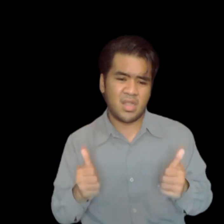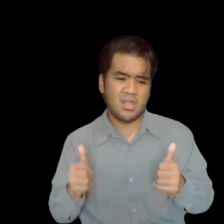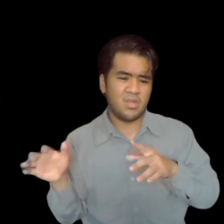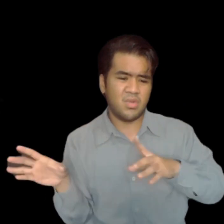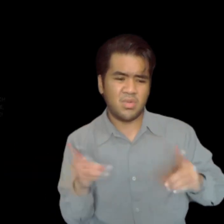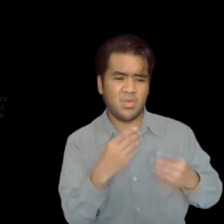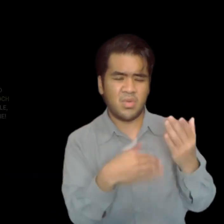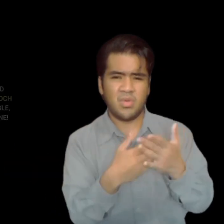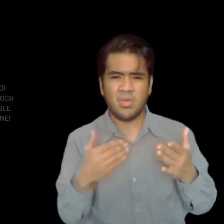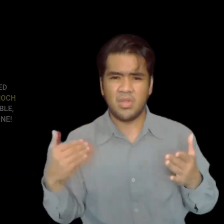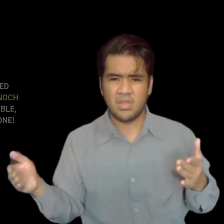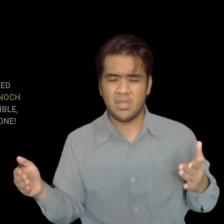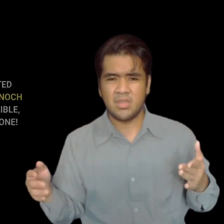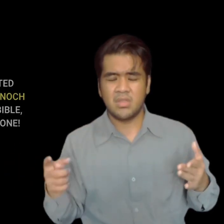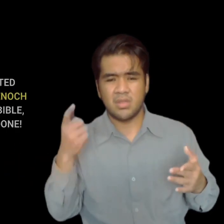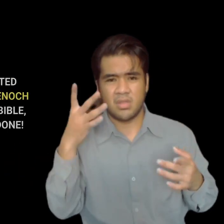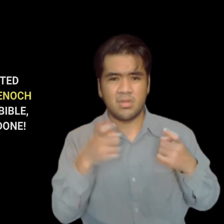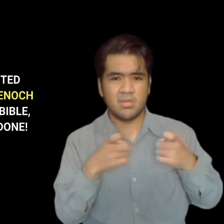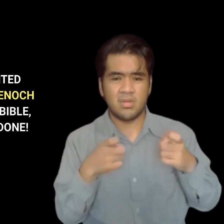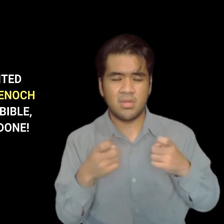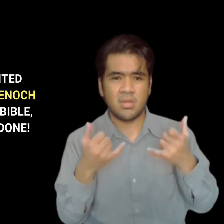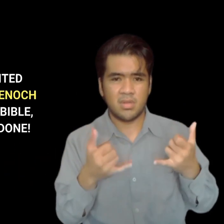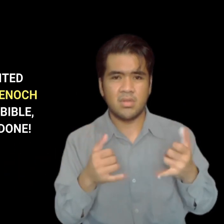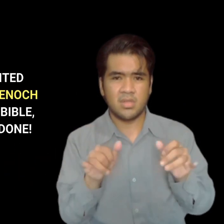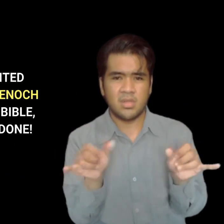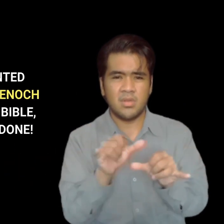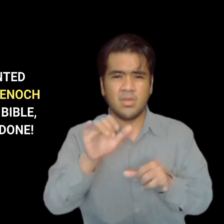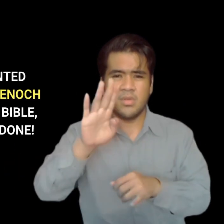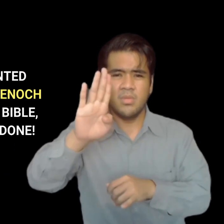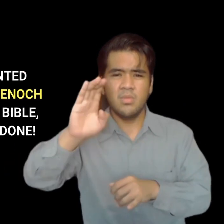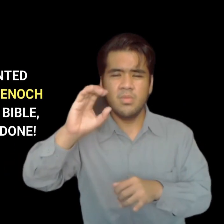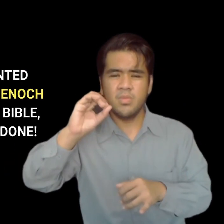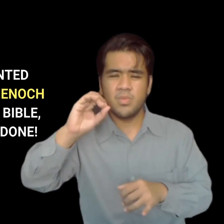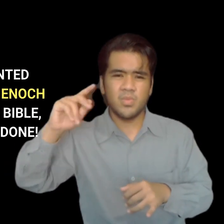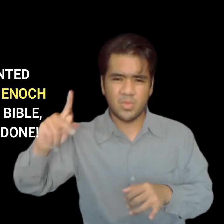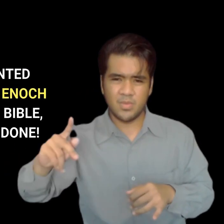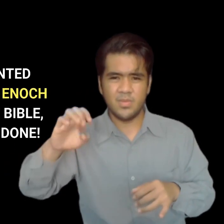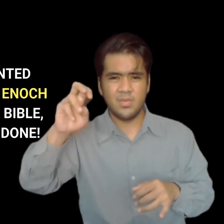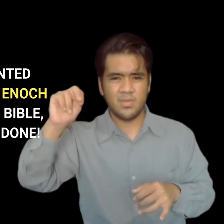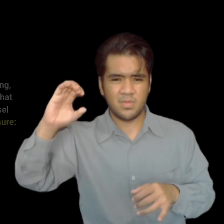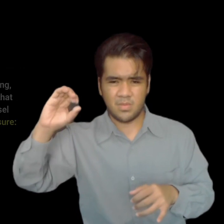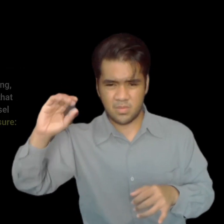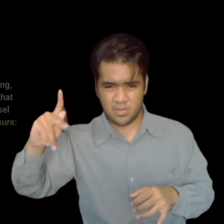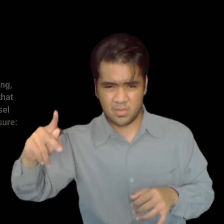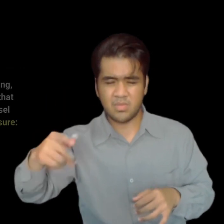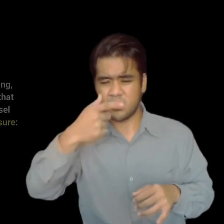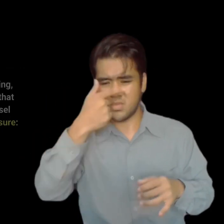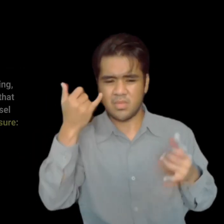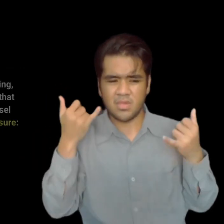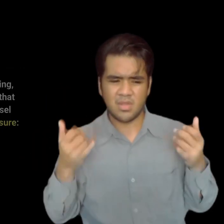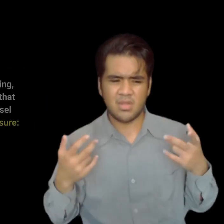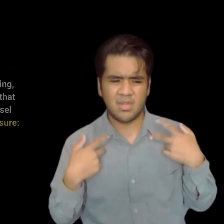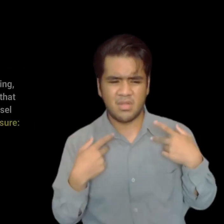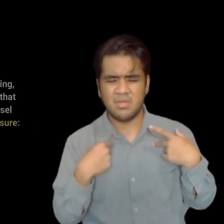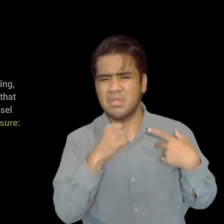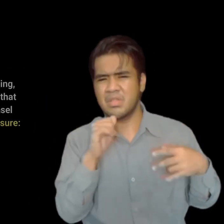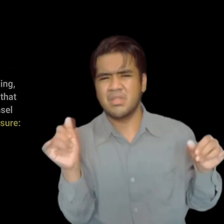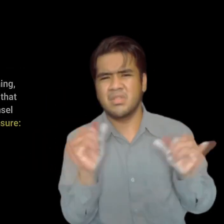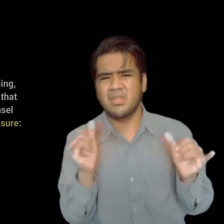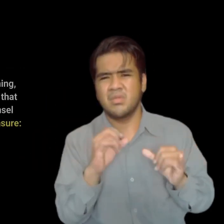So, if God wills a particular book to be included in the Bible, it shall be done. Declaring the end from the beginning, and from ancient